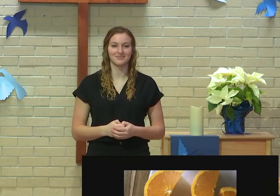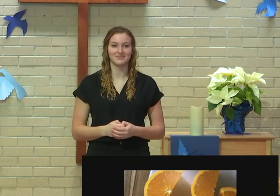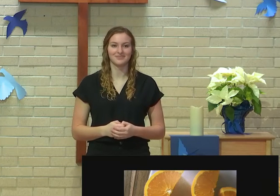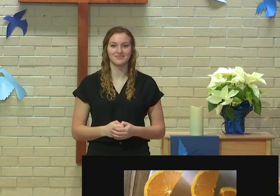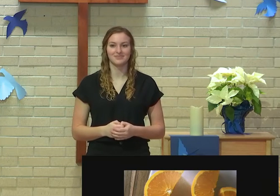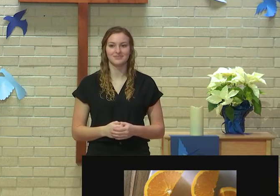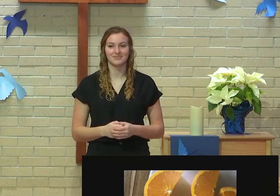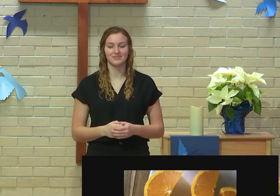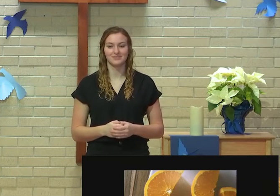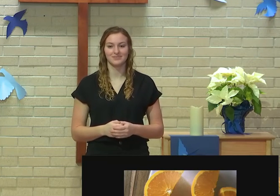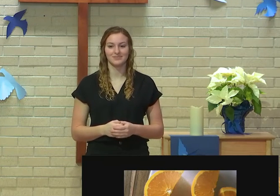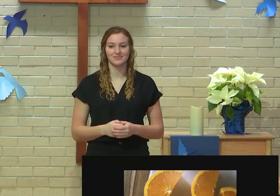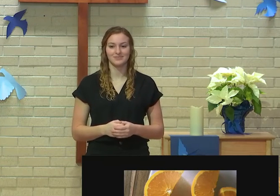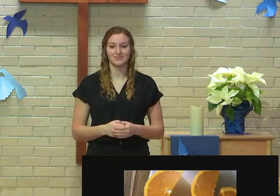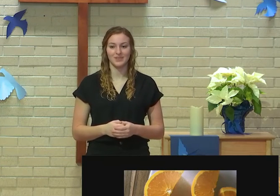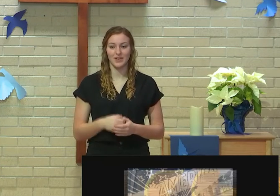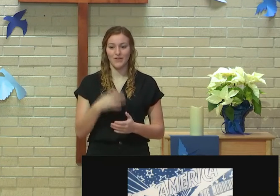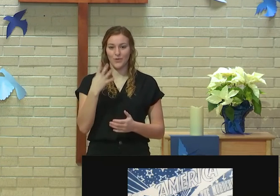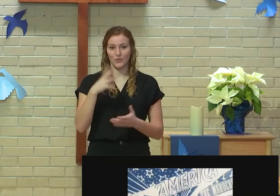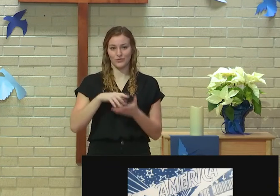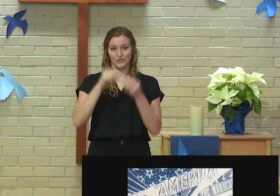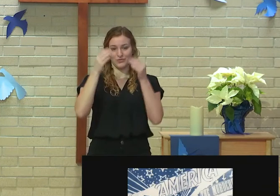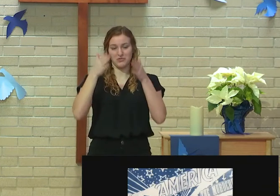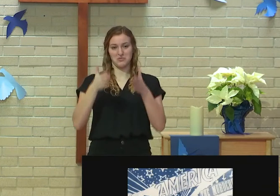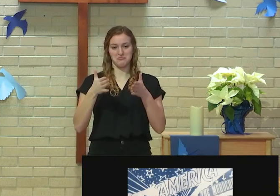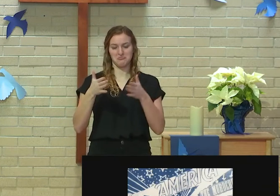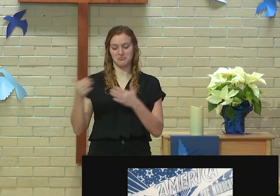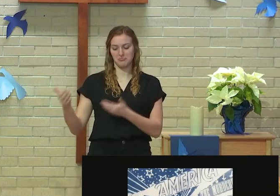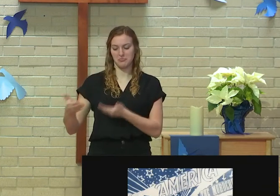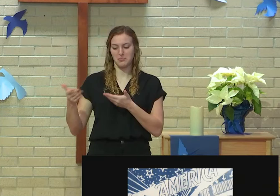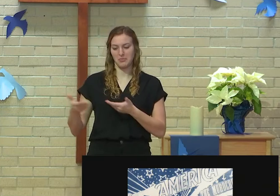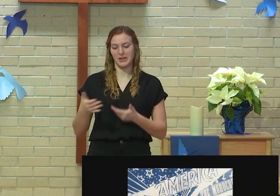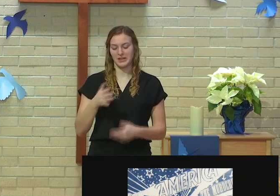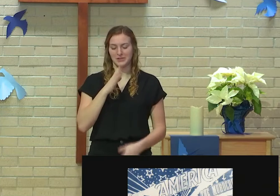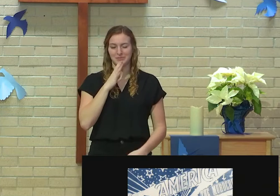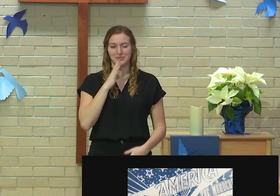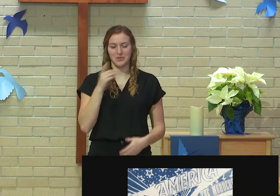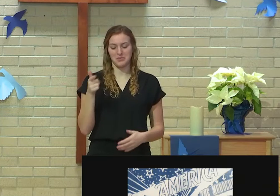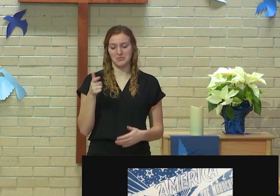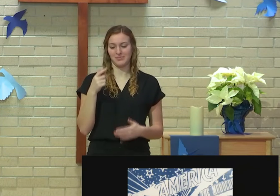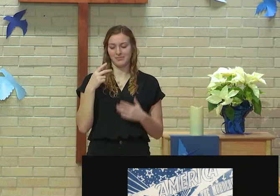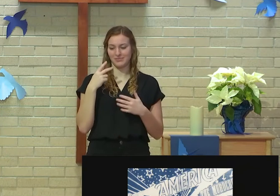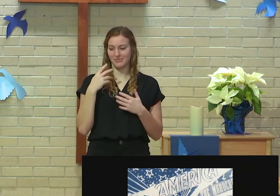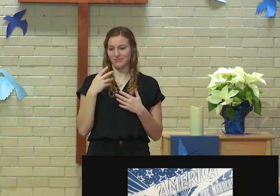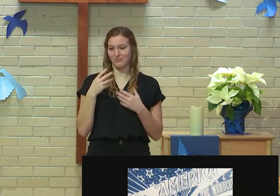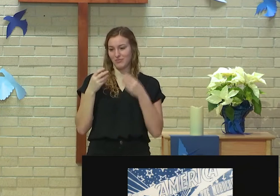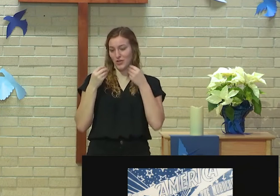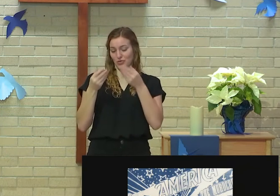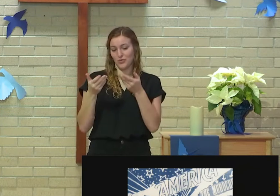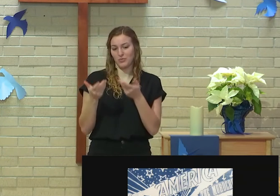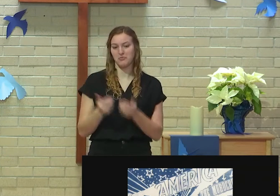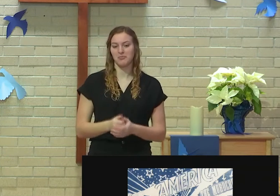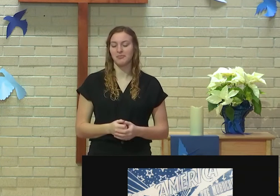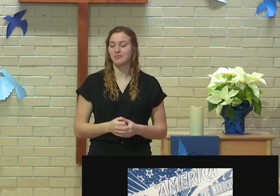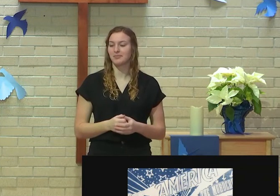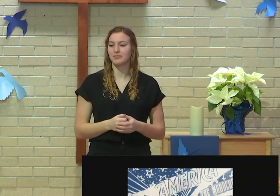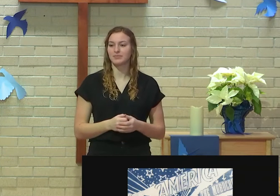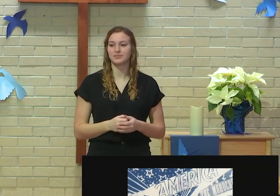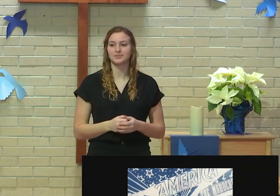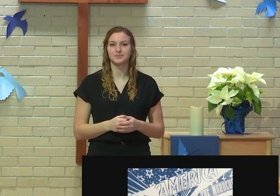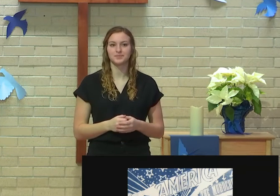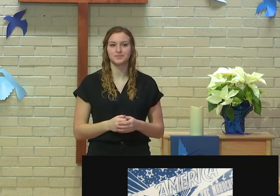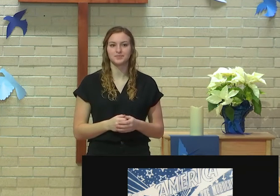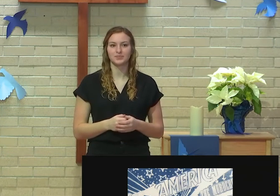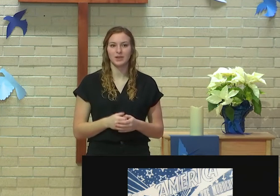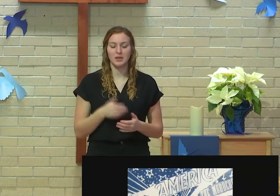We've also invited four of the student artists to come up here and talk about their work, introduce it, and to give